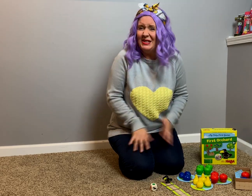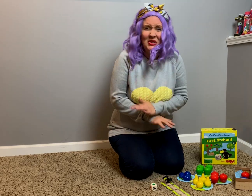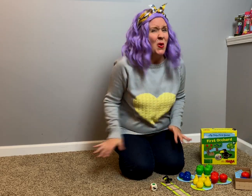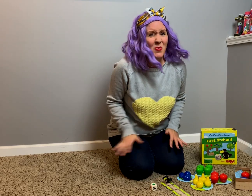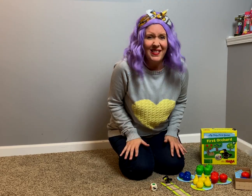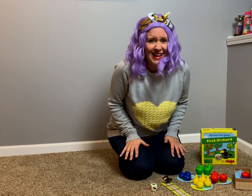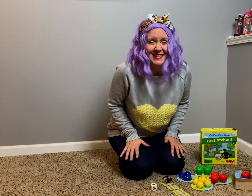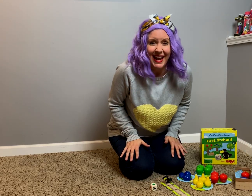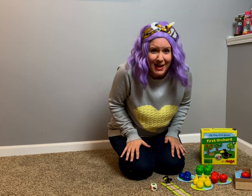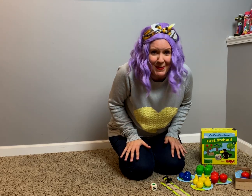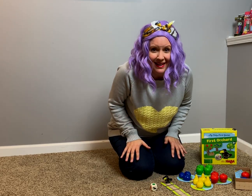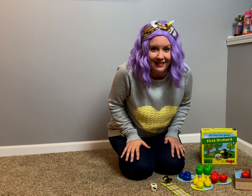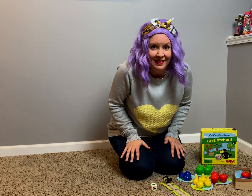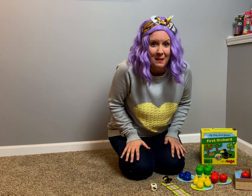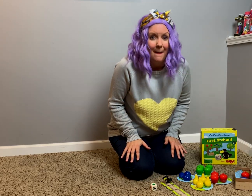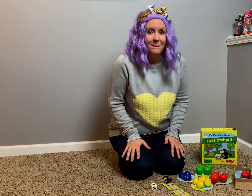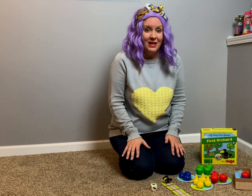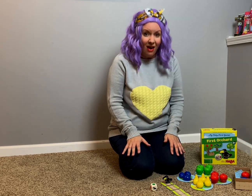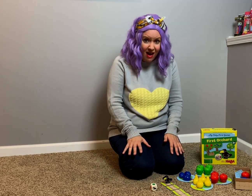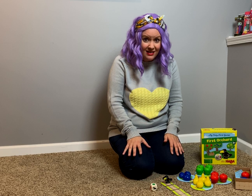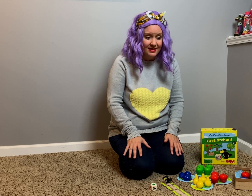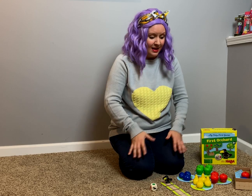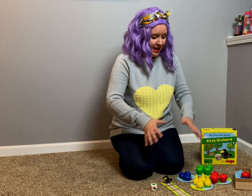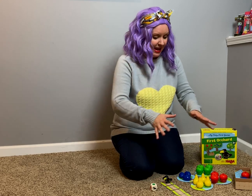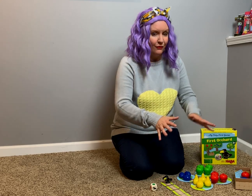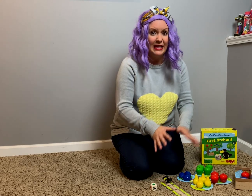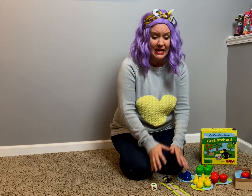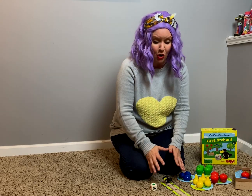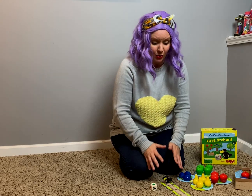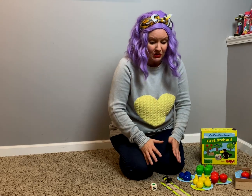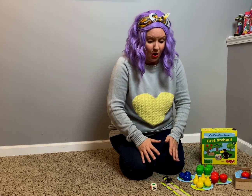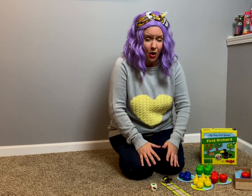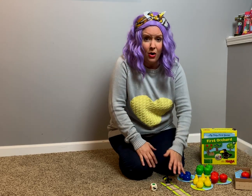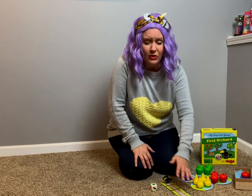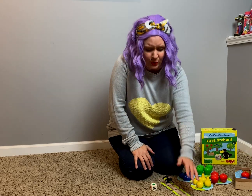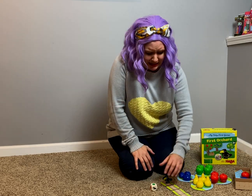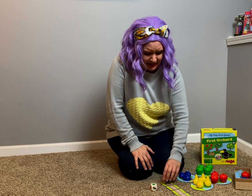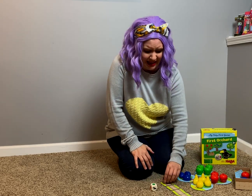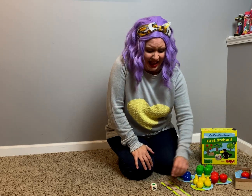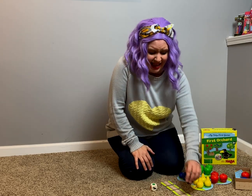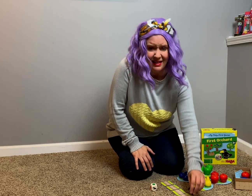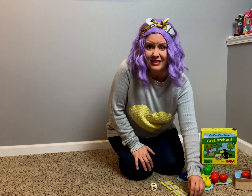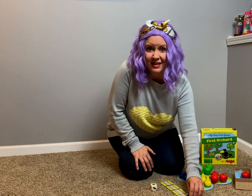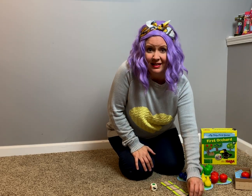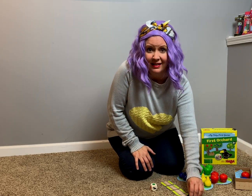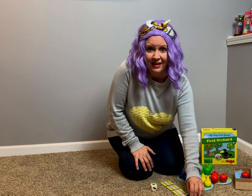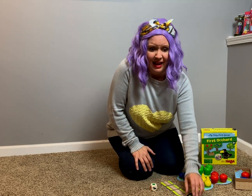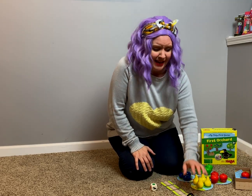don't want that to happen. Because if he goes all the way to the end and